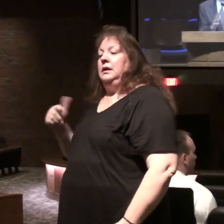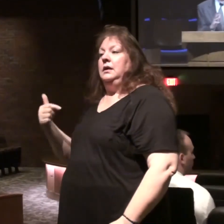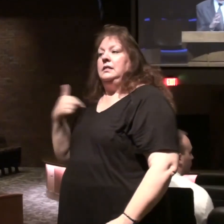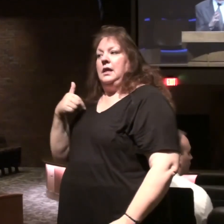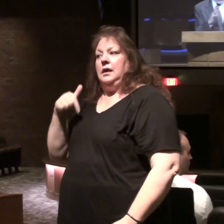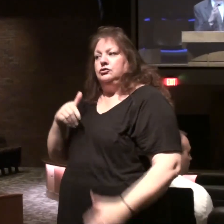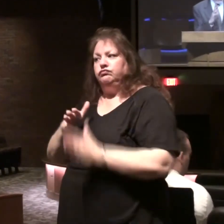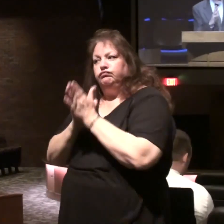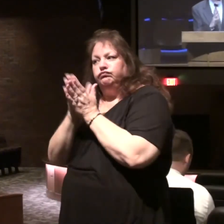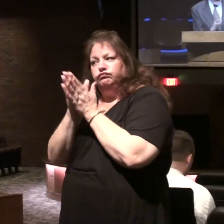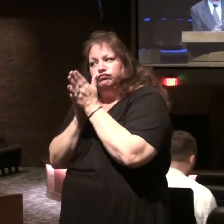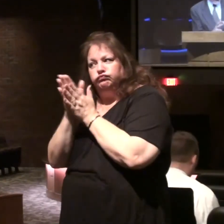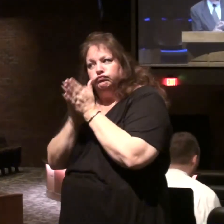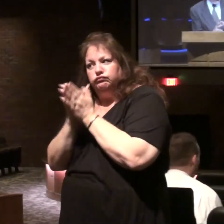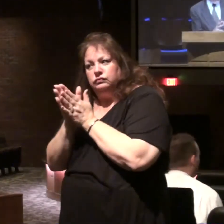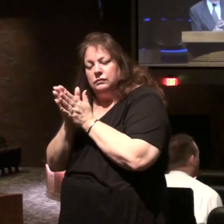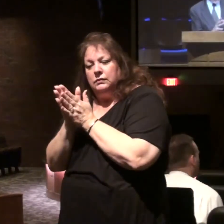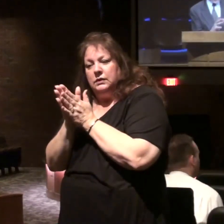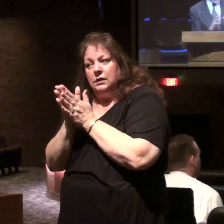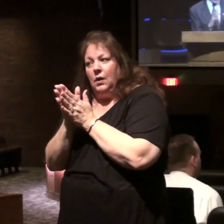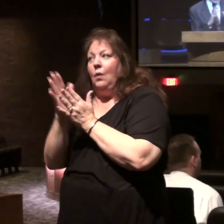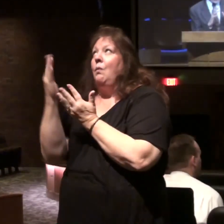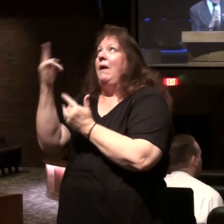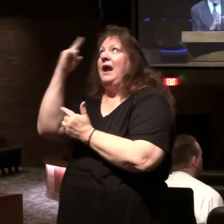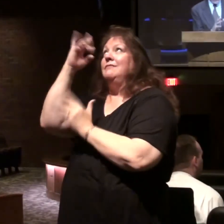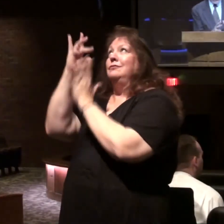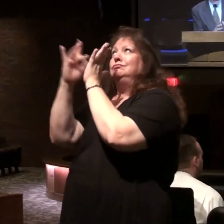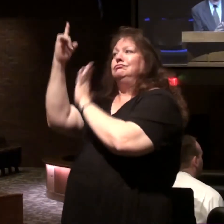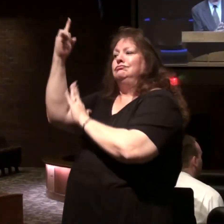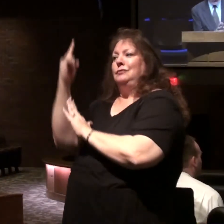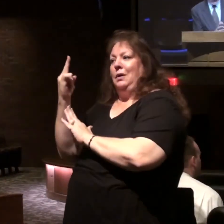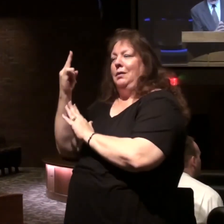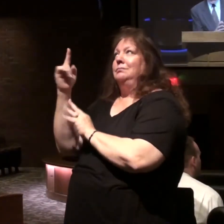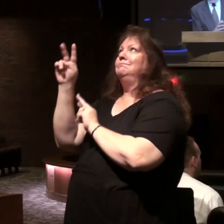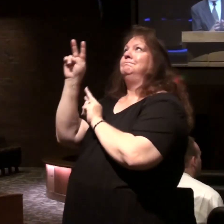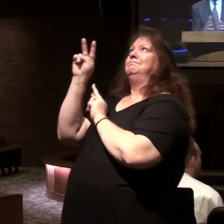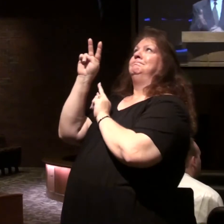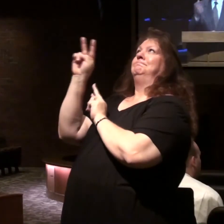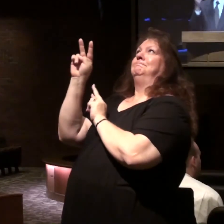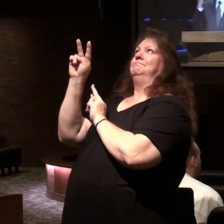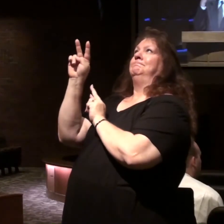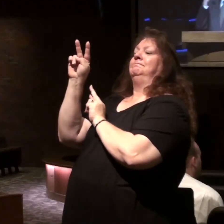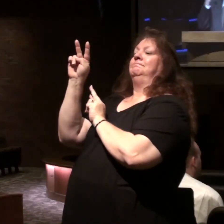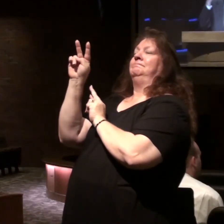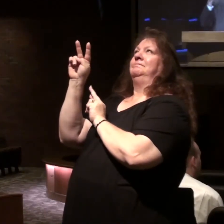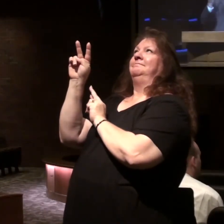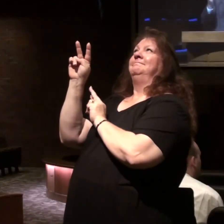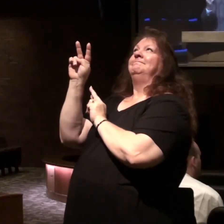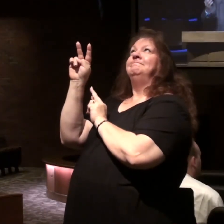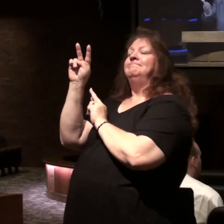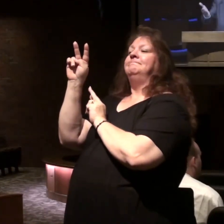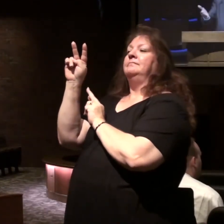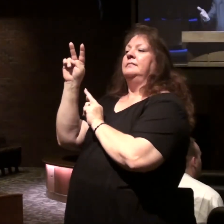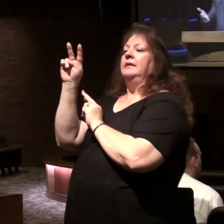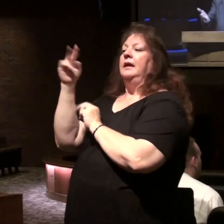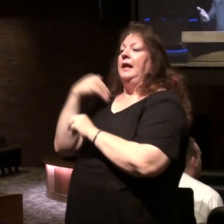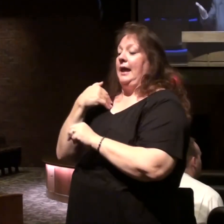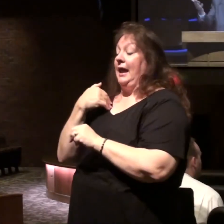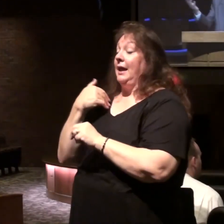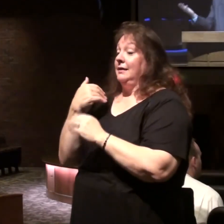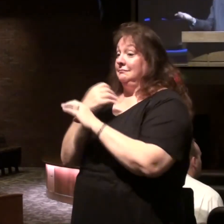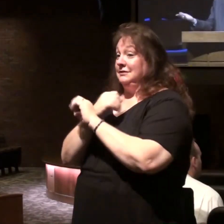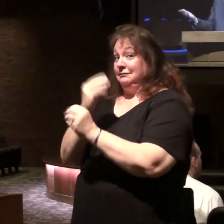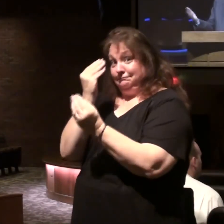motivation we live in light of the return of the Lord we live in expectation return of the Lord and we have a message of